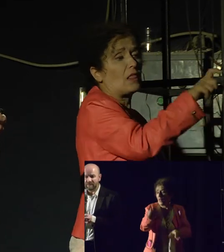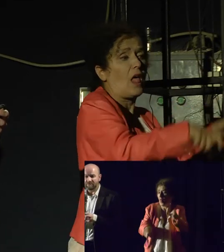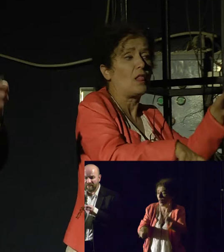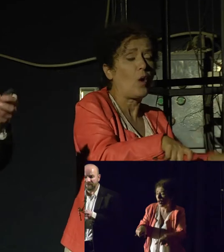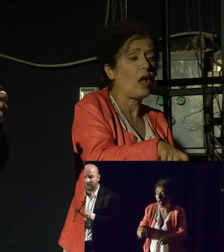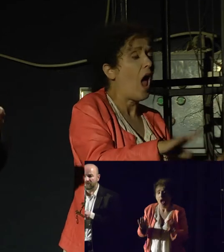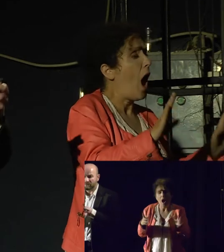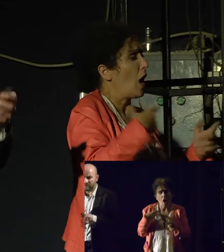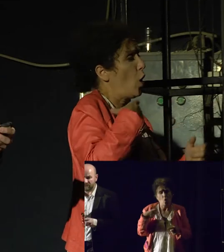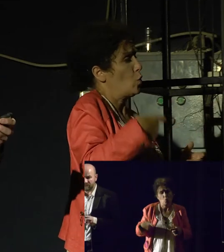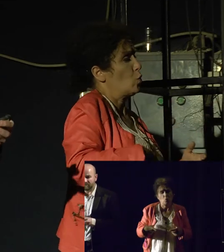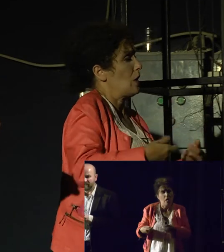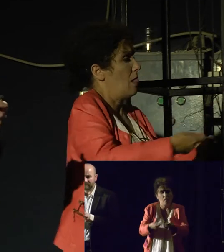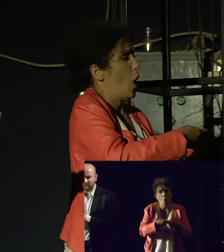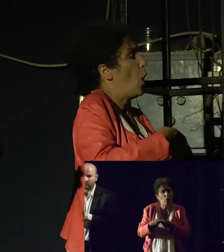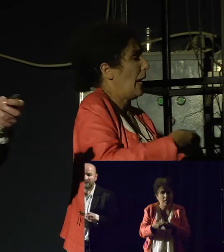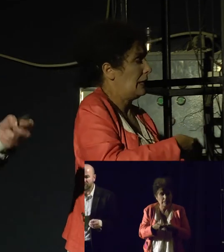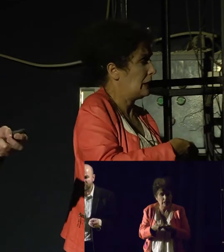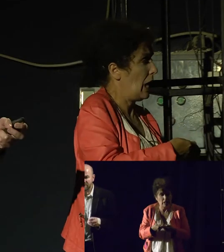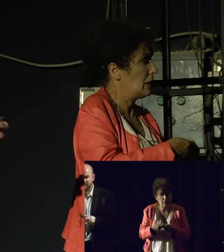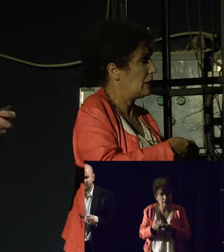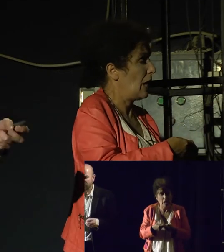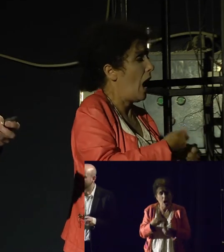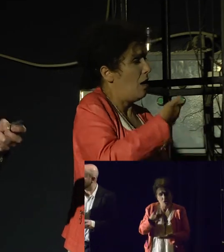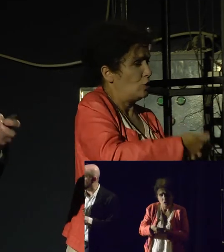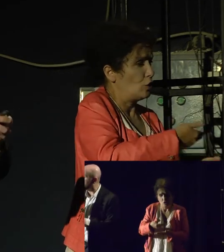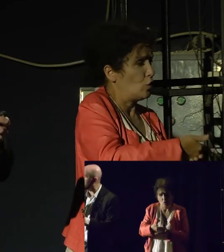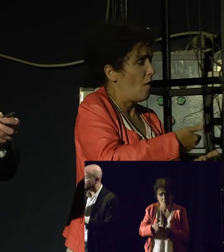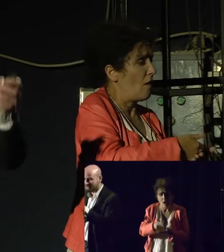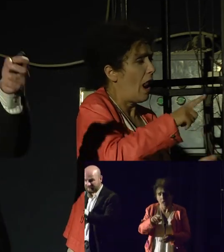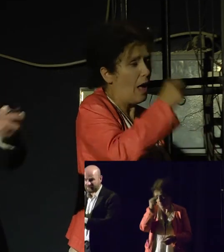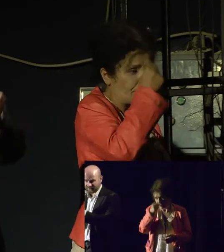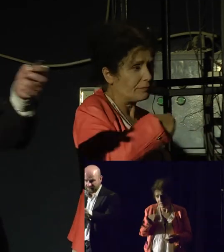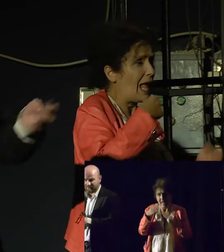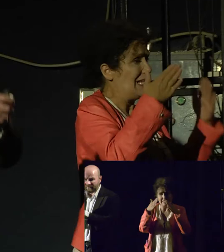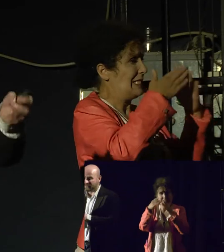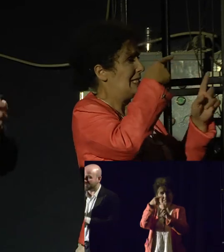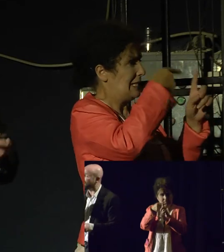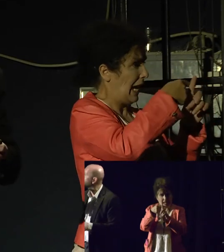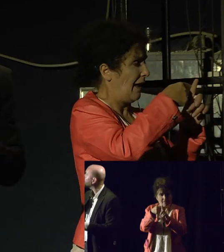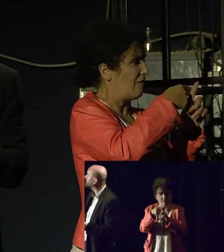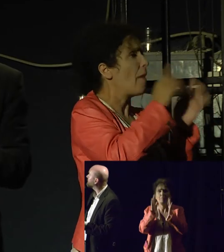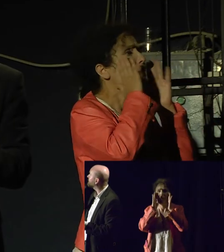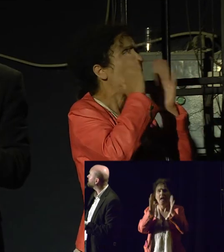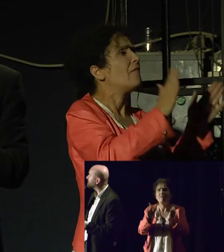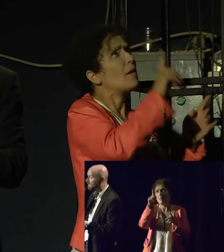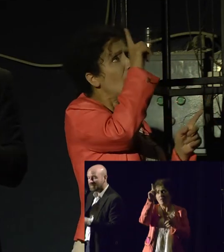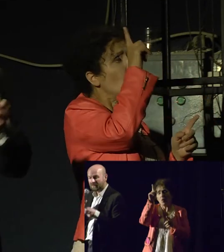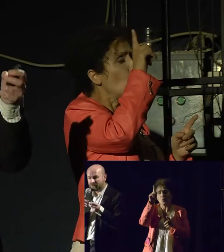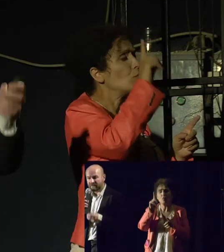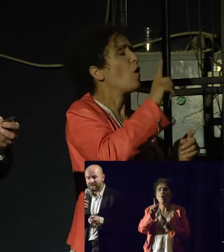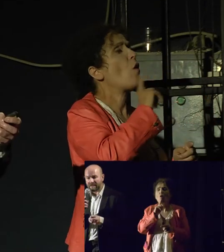based on the church. Based on whatever church is the most important in your country, that's the basis of social organization.